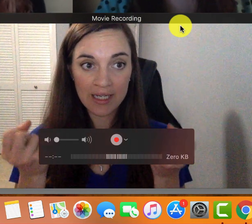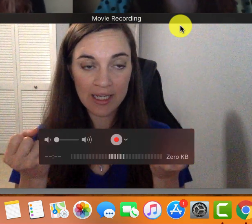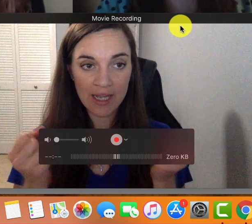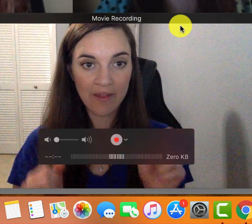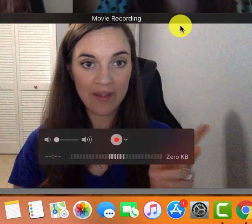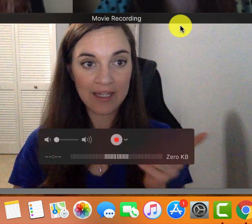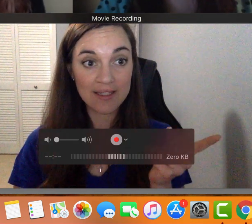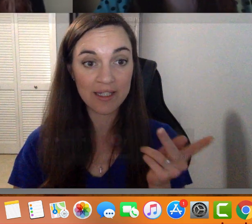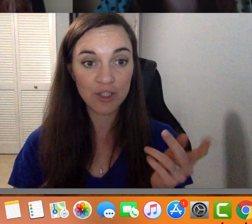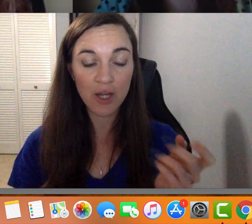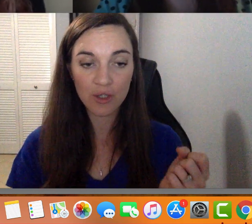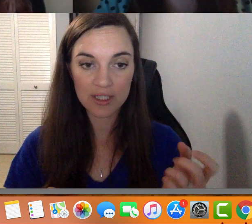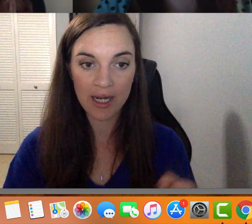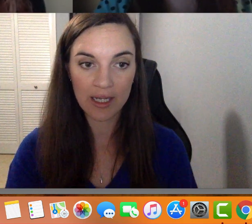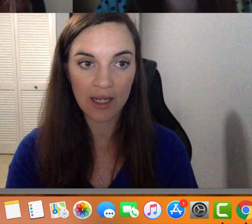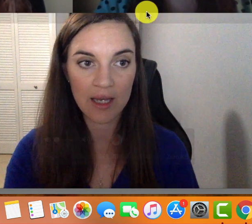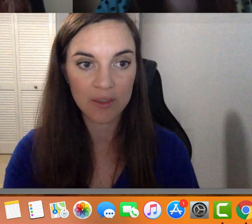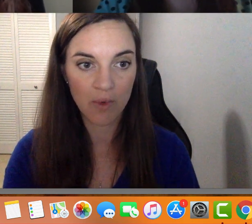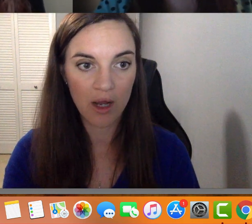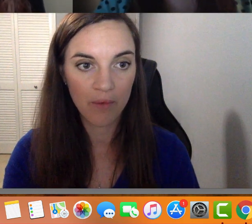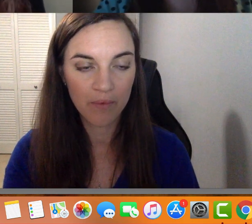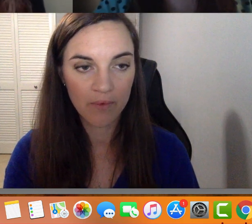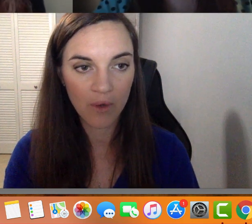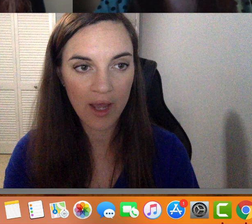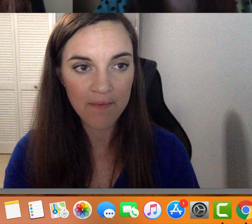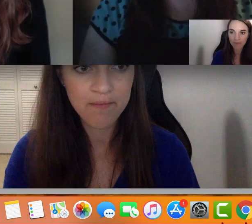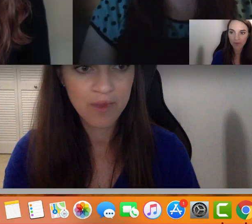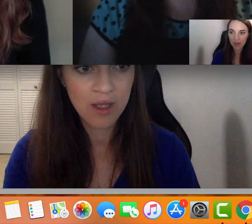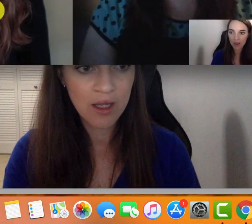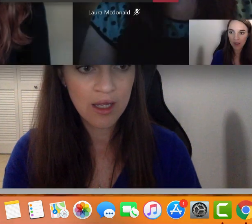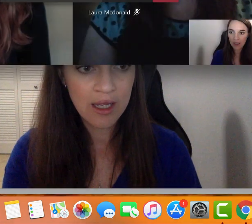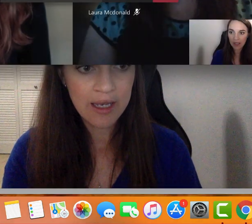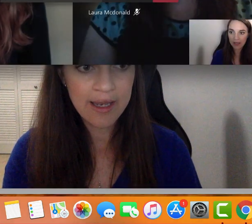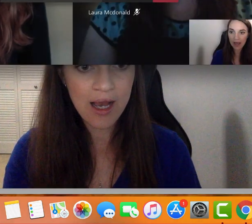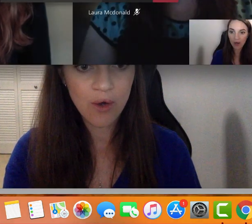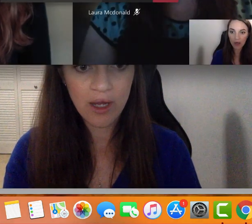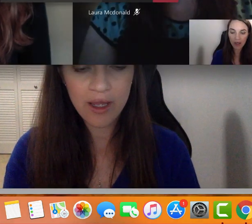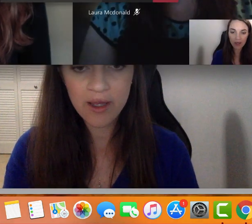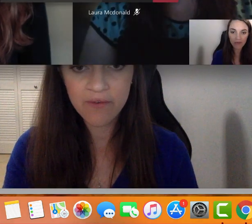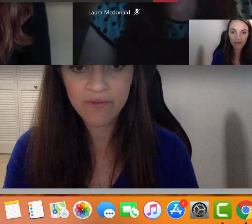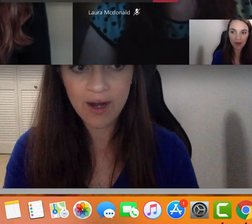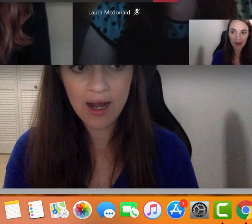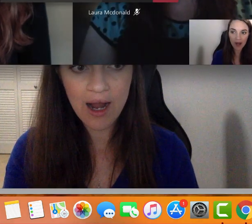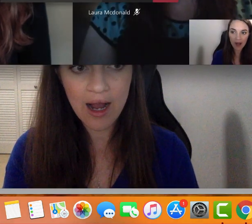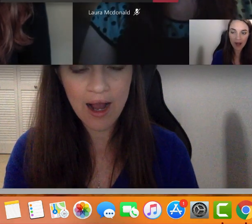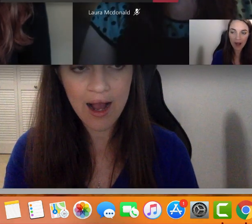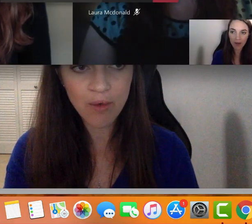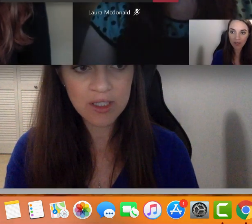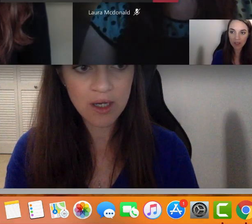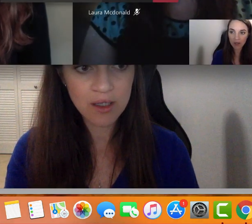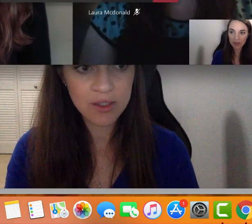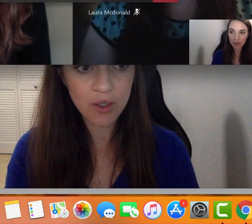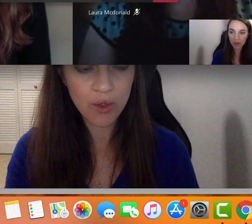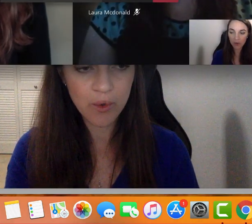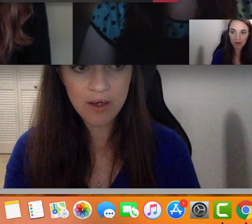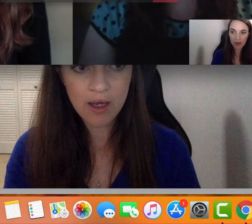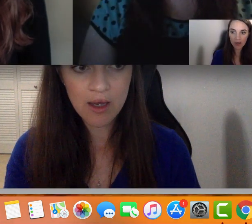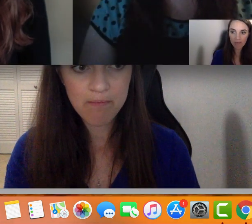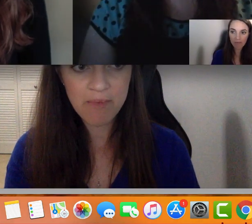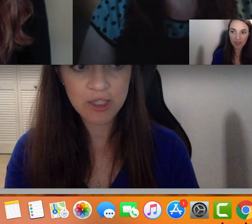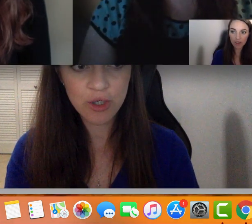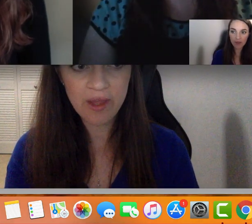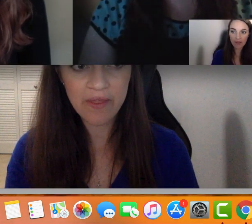me signing and then they can see each other signing as well. Okay. Now, if I want to also